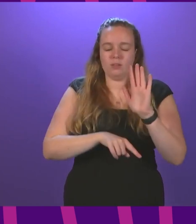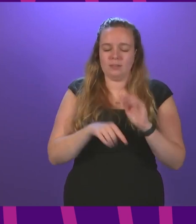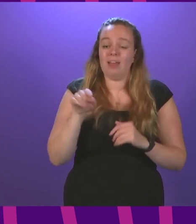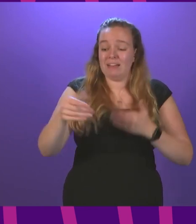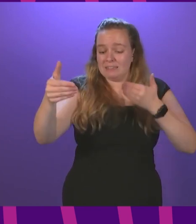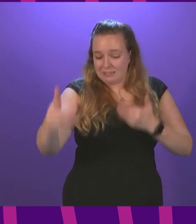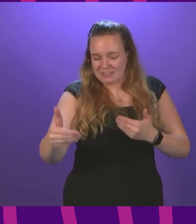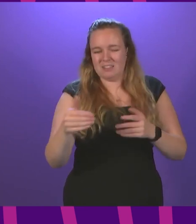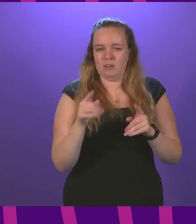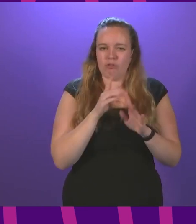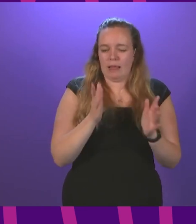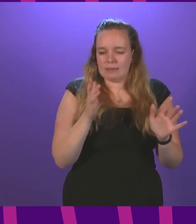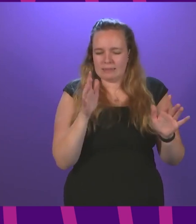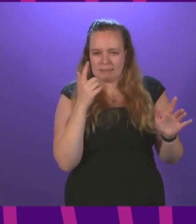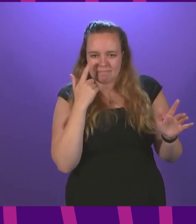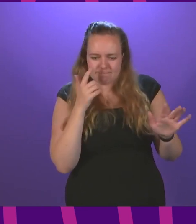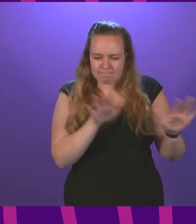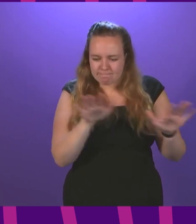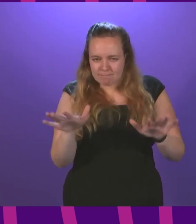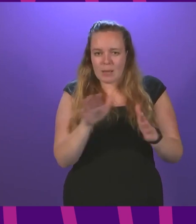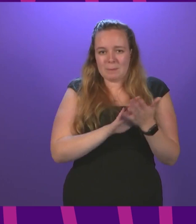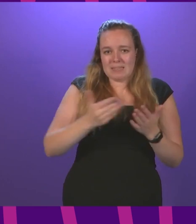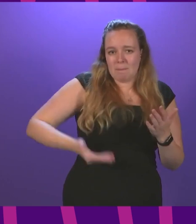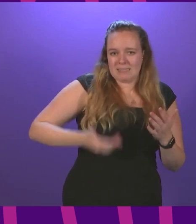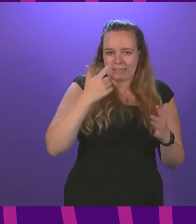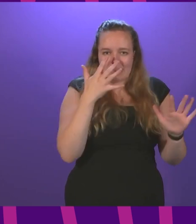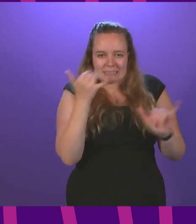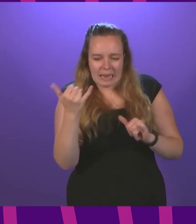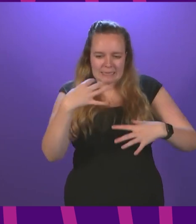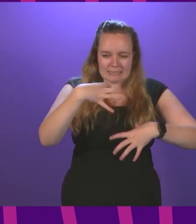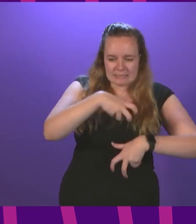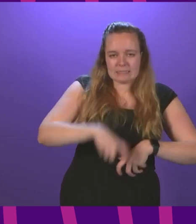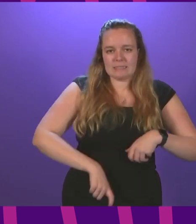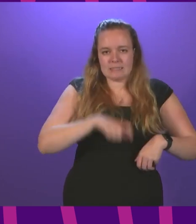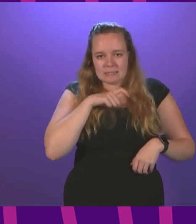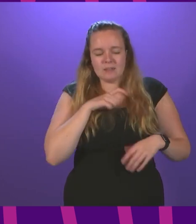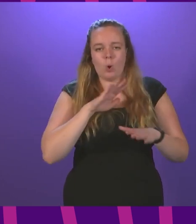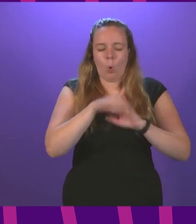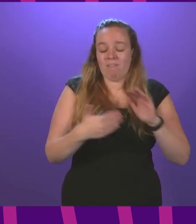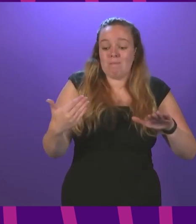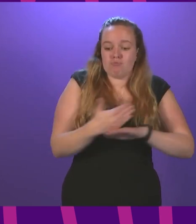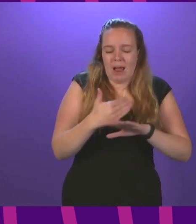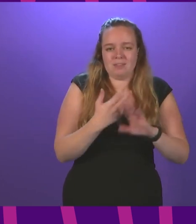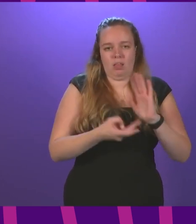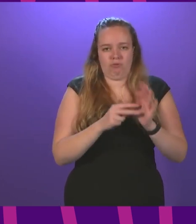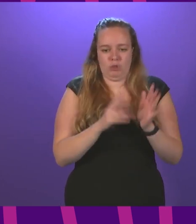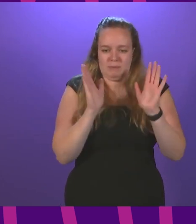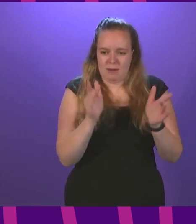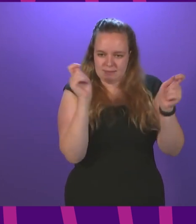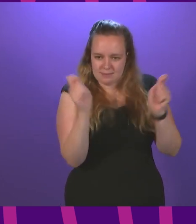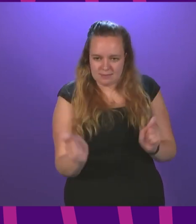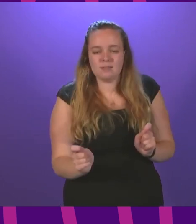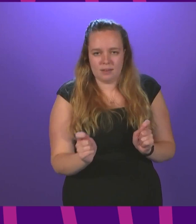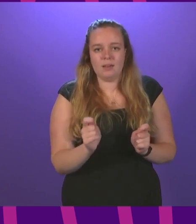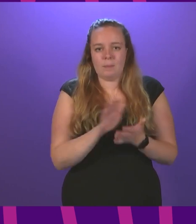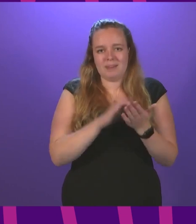effectively a grace period, will allow businesses to test, adapt and build confidence in the practical arrangements they will need to put in